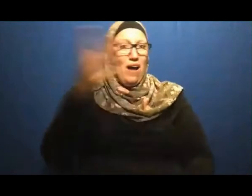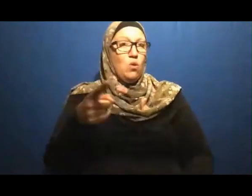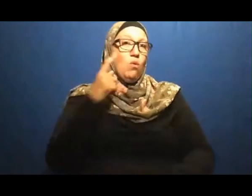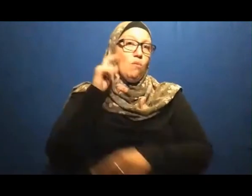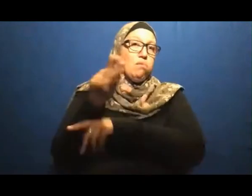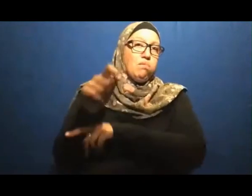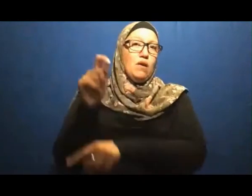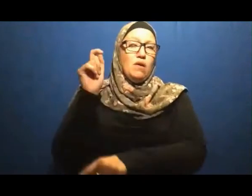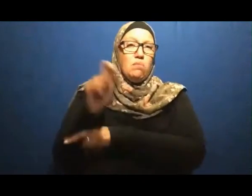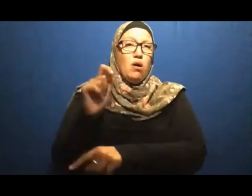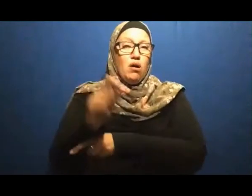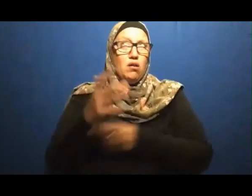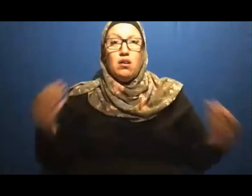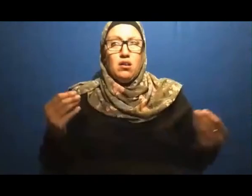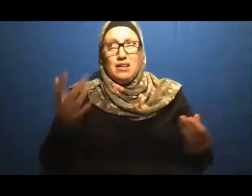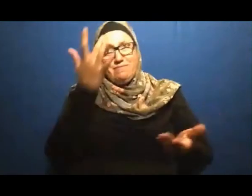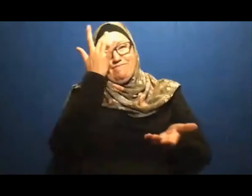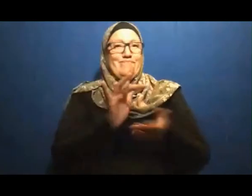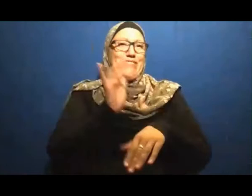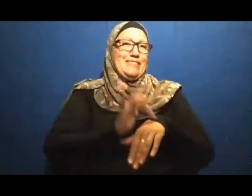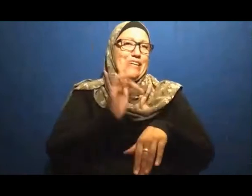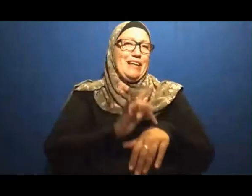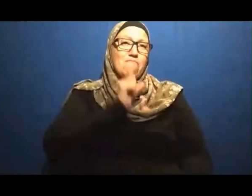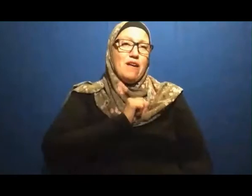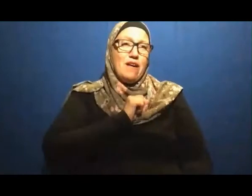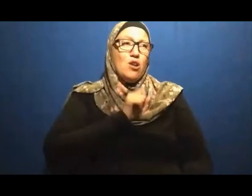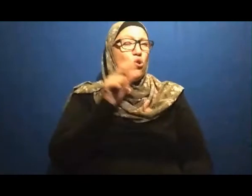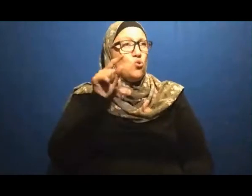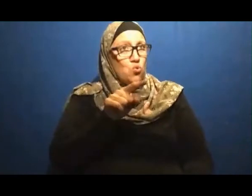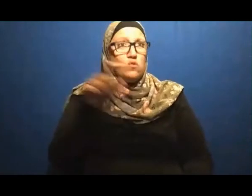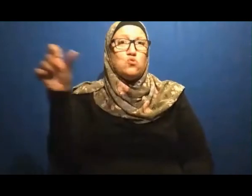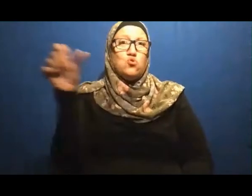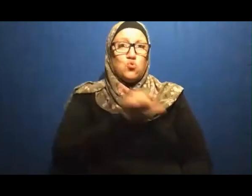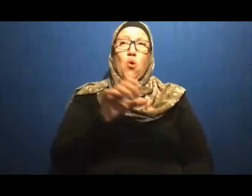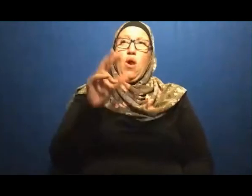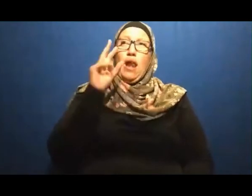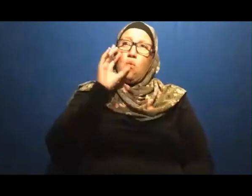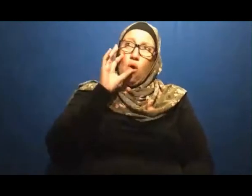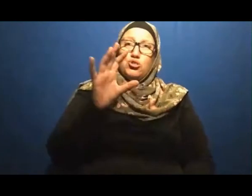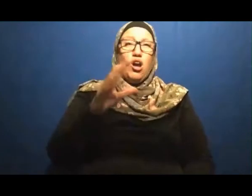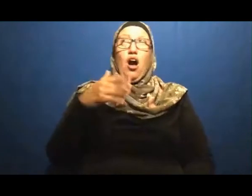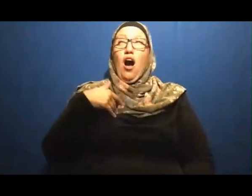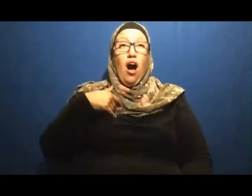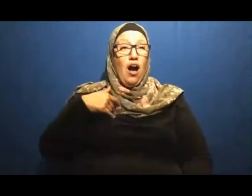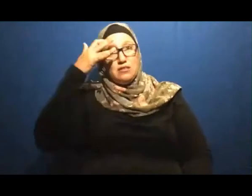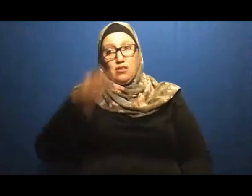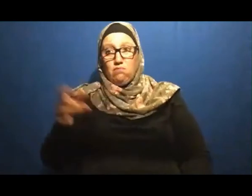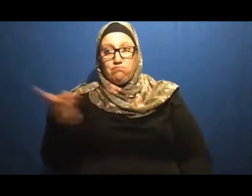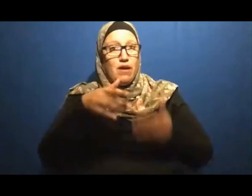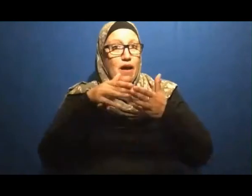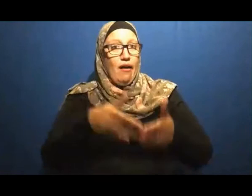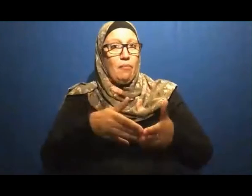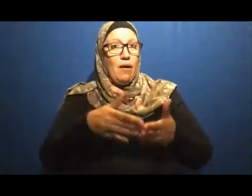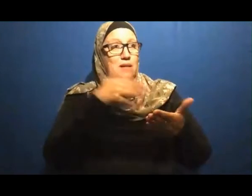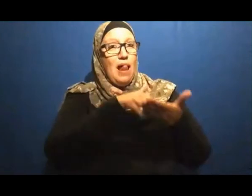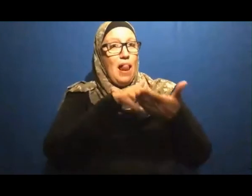The First Boat For You Who Do You Think Sent The Second Boat Who Do Think Sent The Helicopter It Was Me Coming To Rescue You All The Time Through